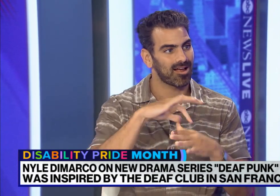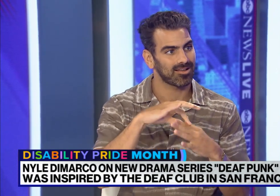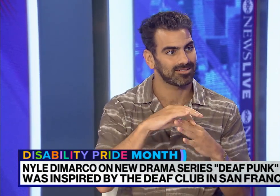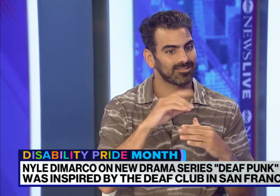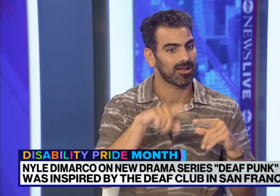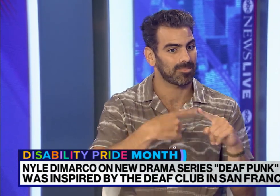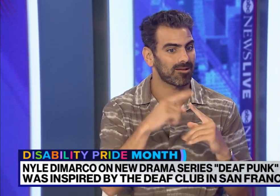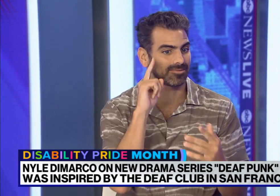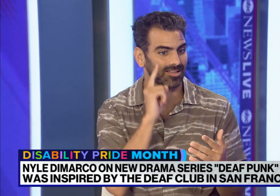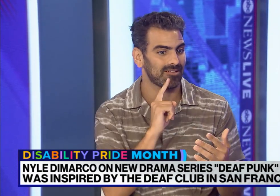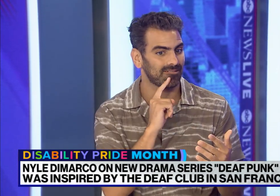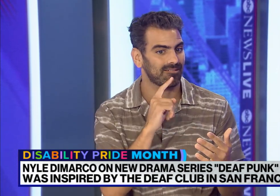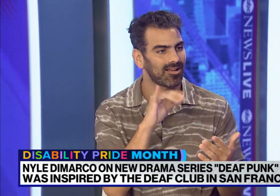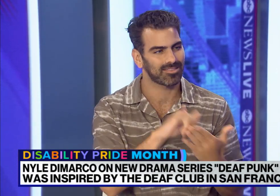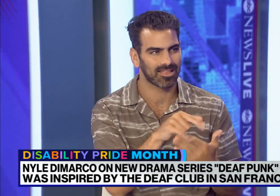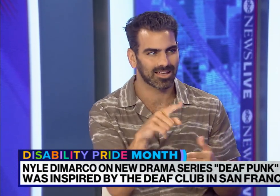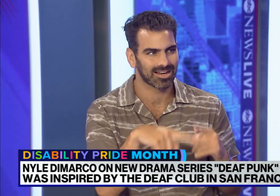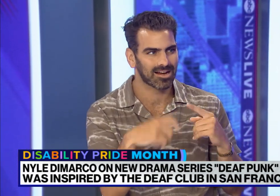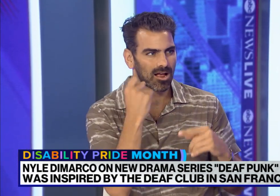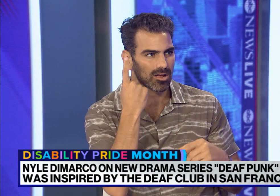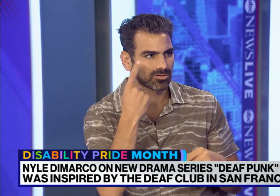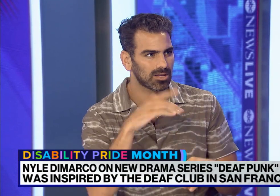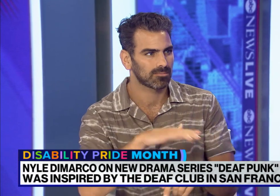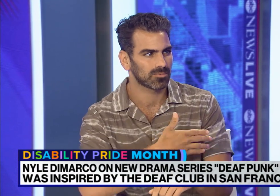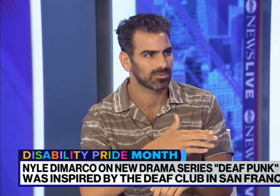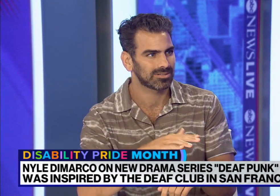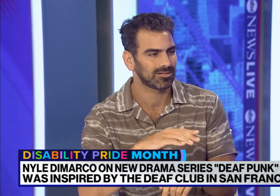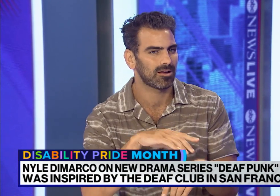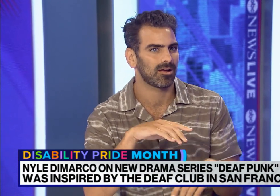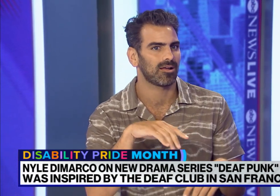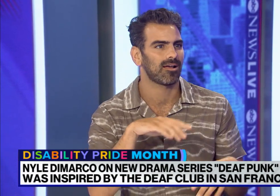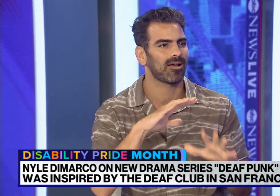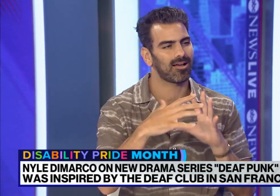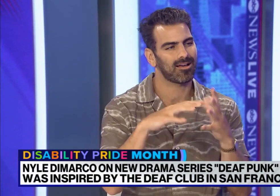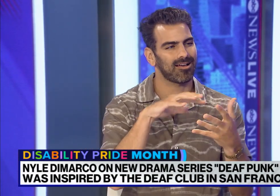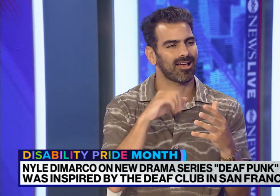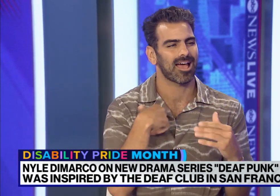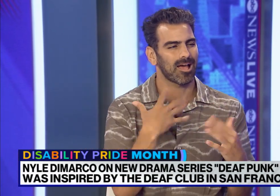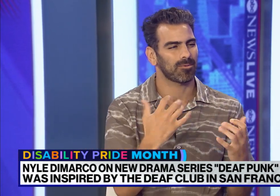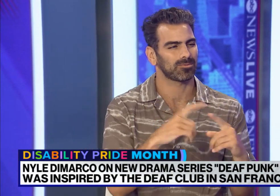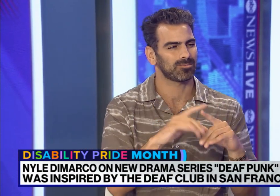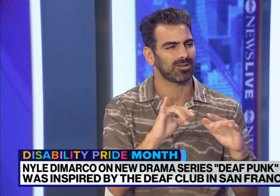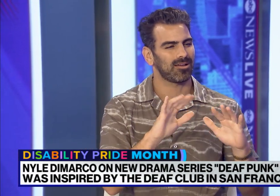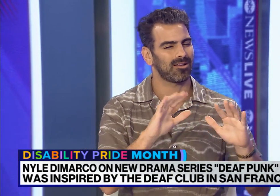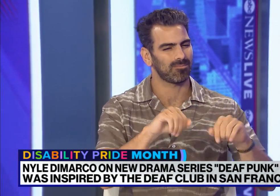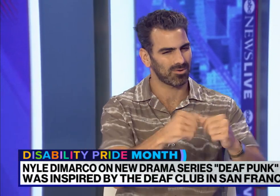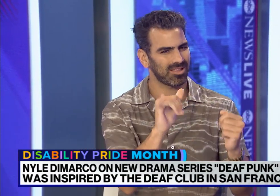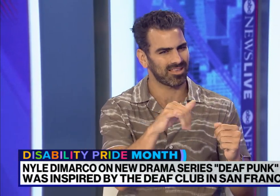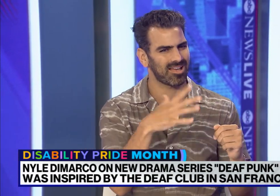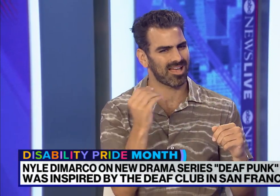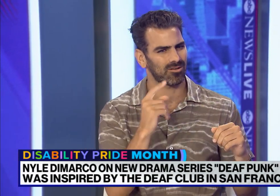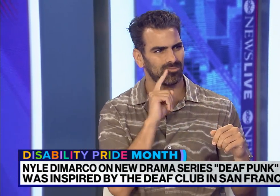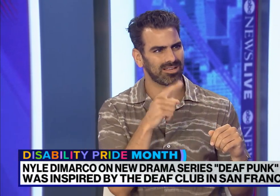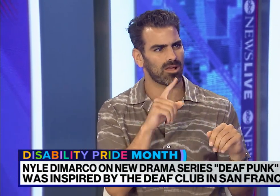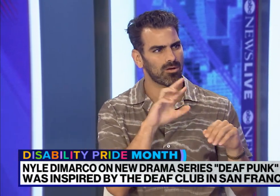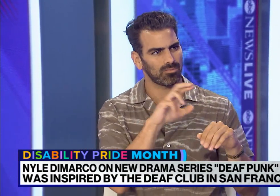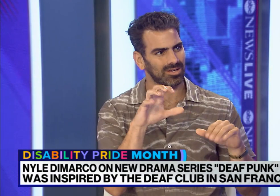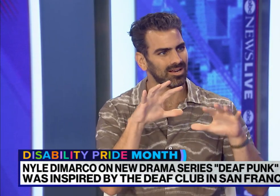in film historically. When we see content about deaf people, it's often focused on their inability to hear and understand music. But if instead,